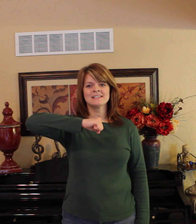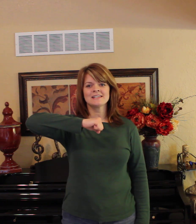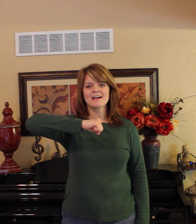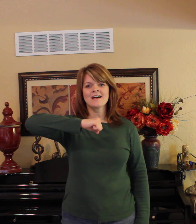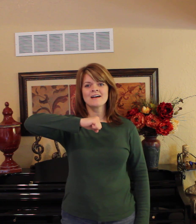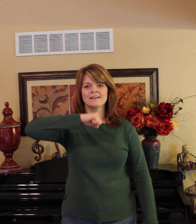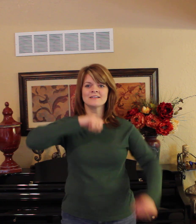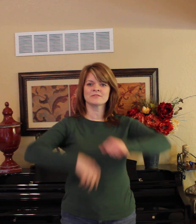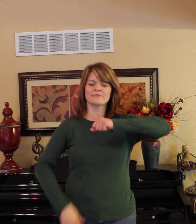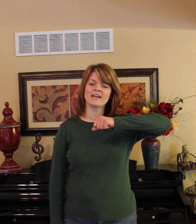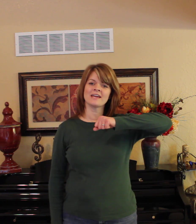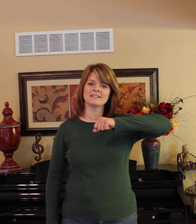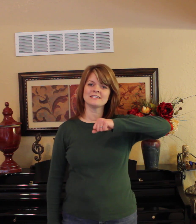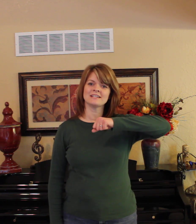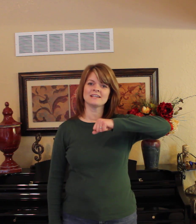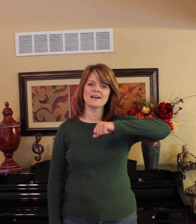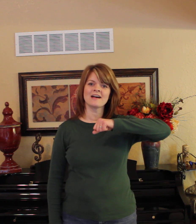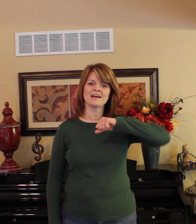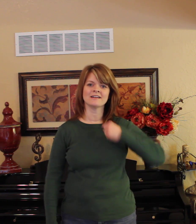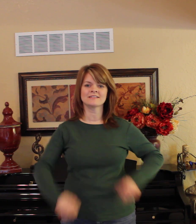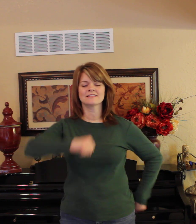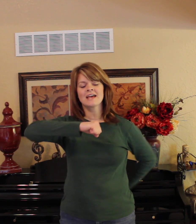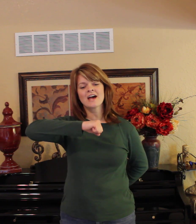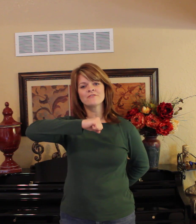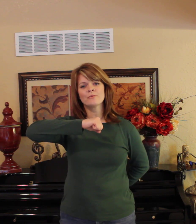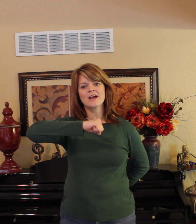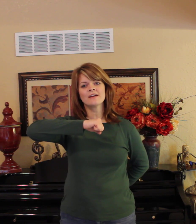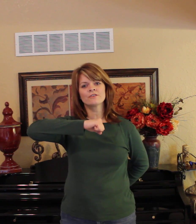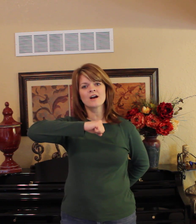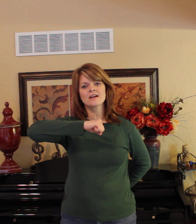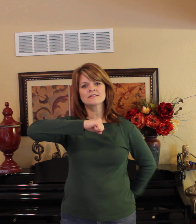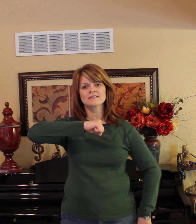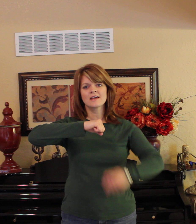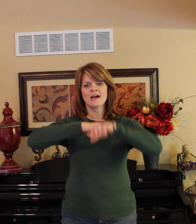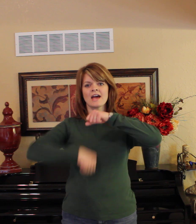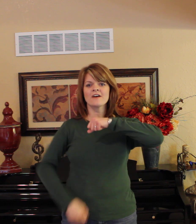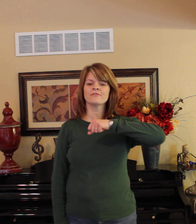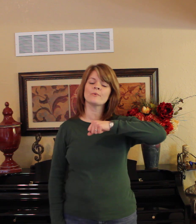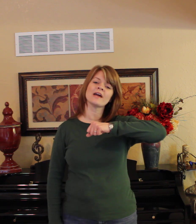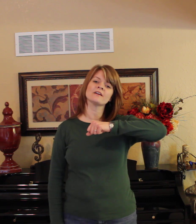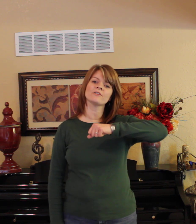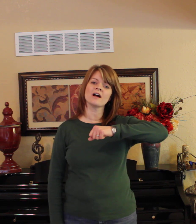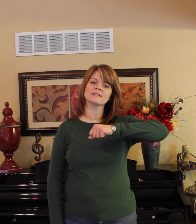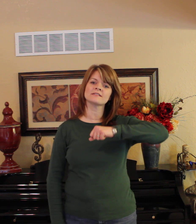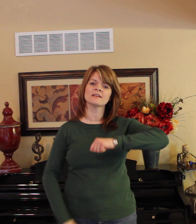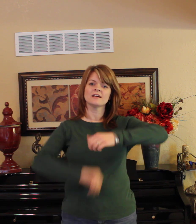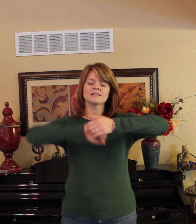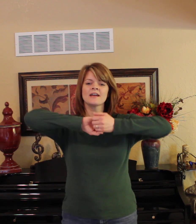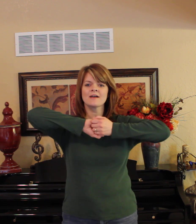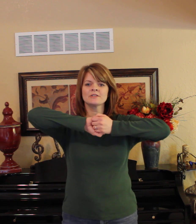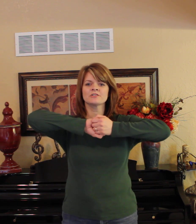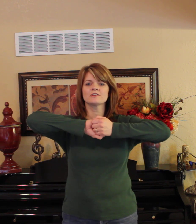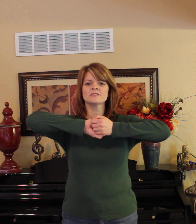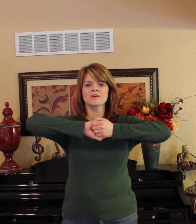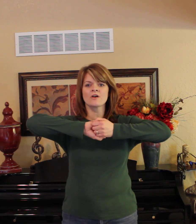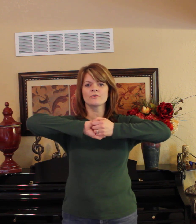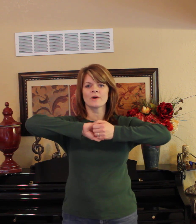Radius, radius is halfway across, halfway across, diameter is all the way,